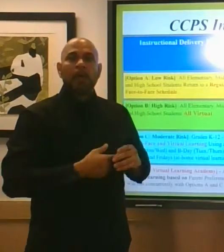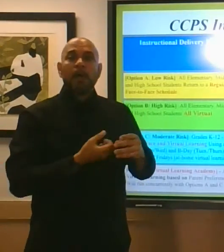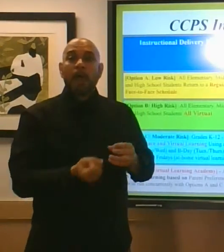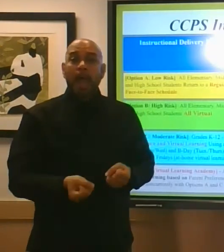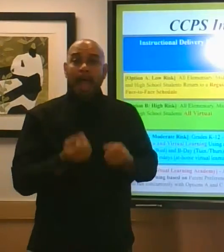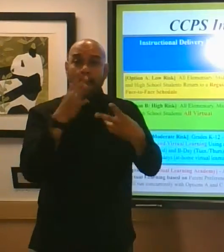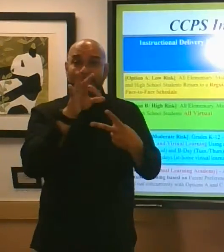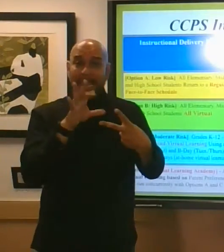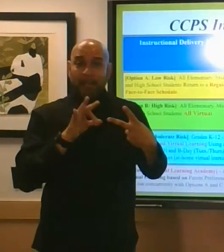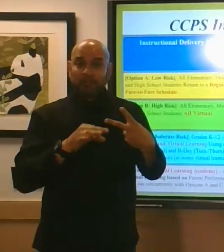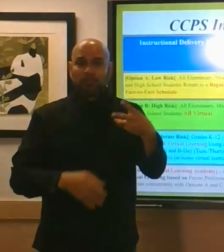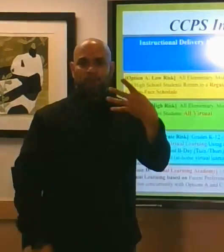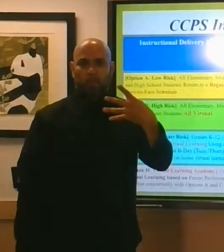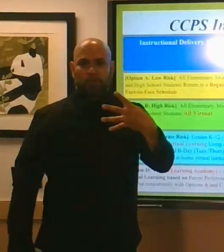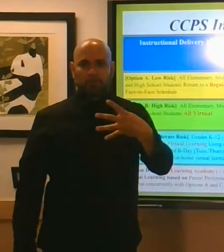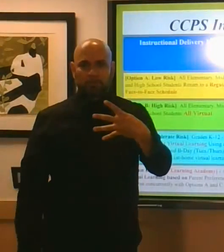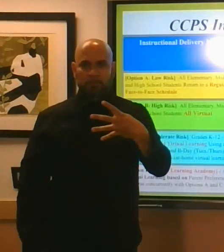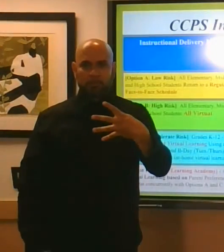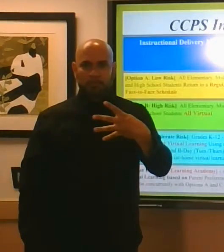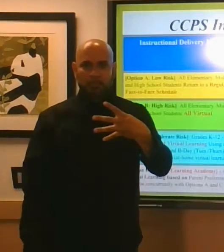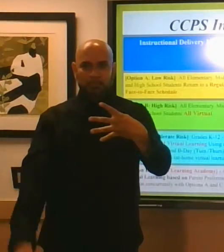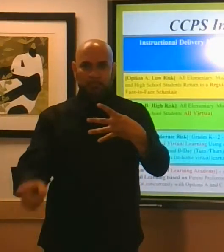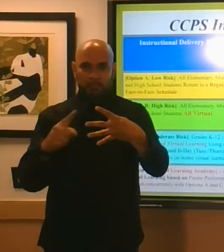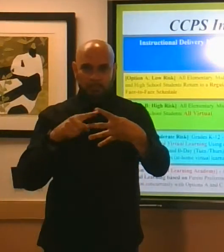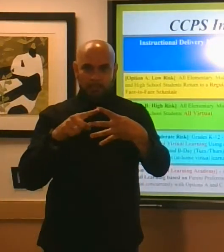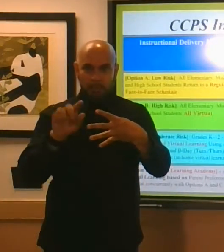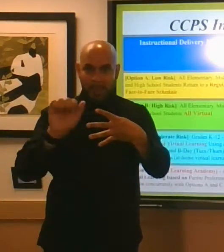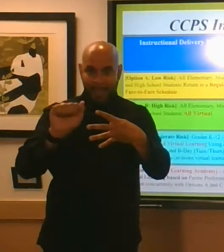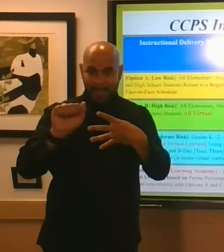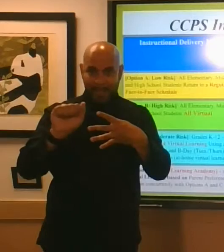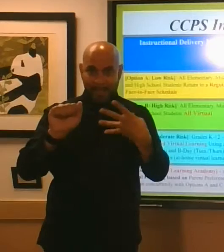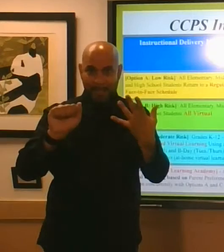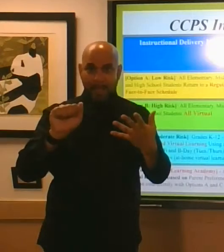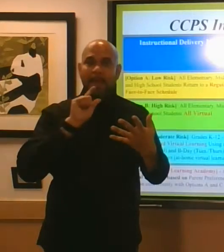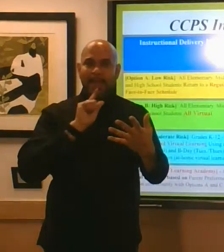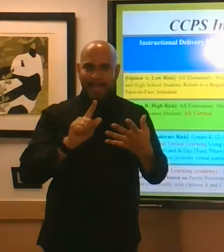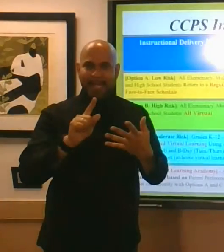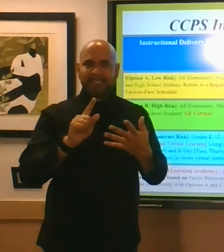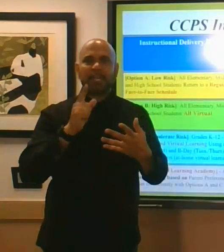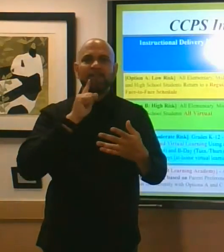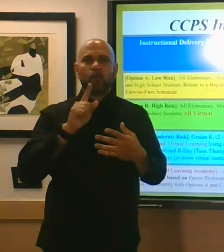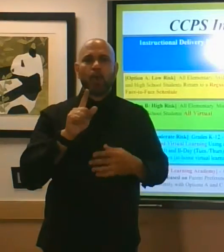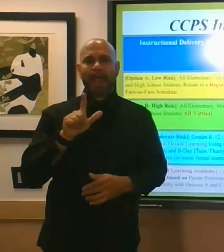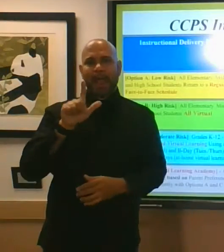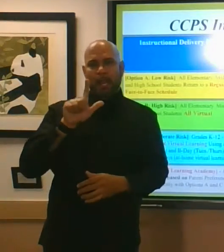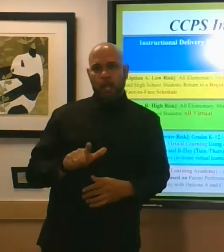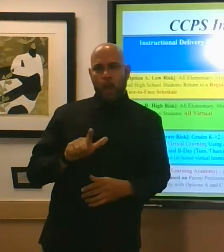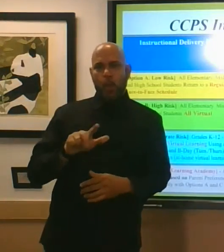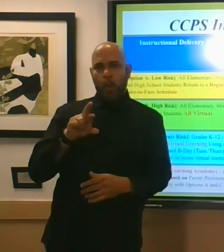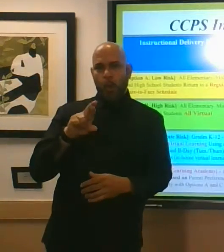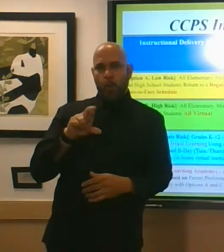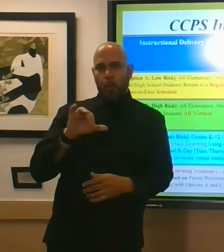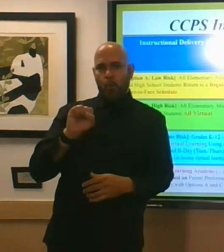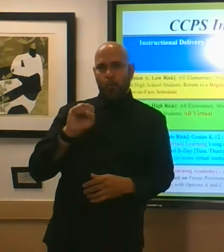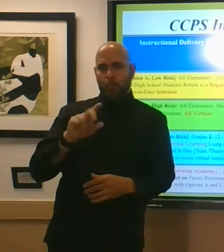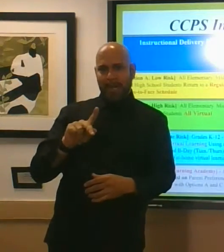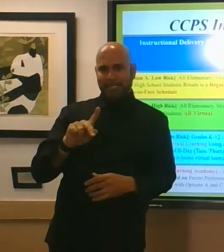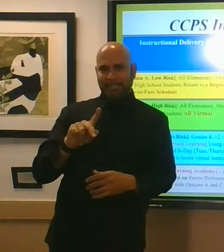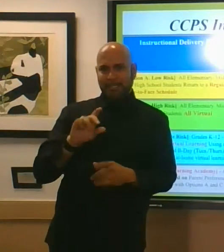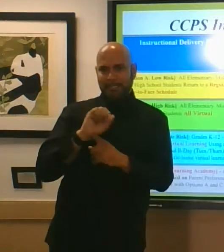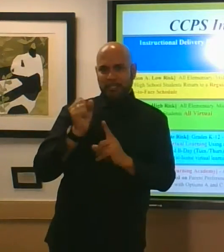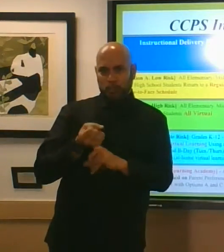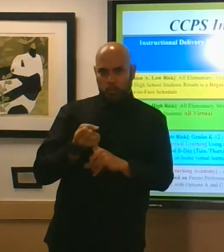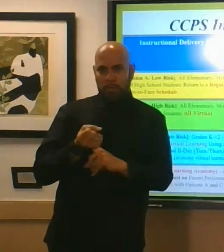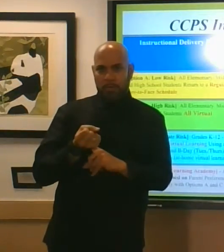four options option a is the model for a low risk situation as we're looking at our data